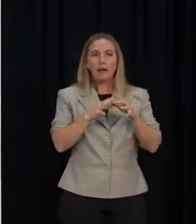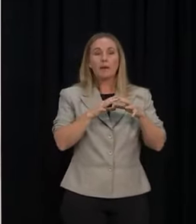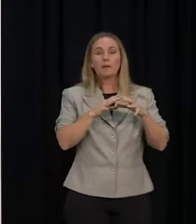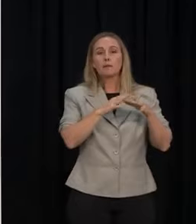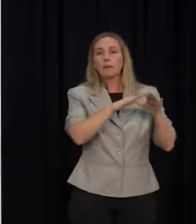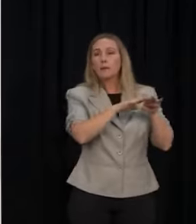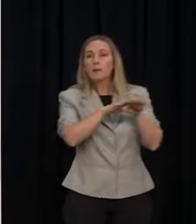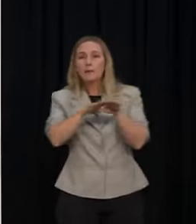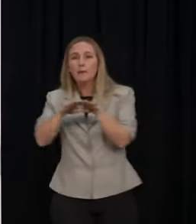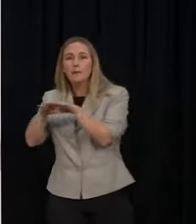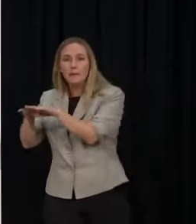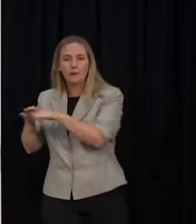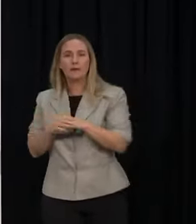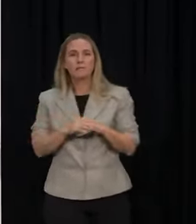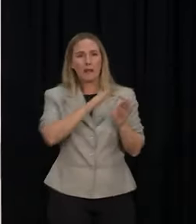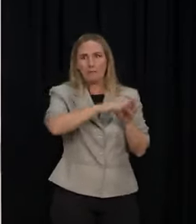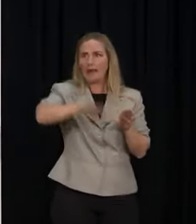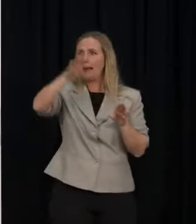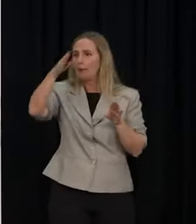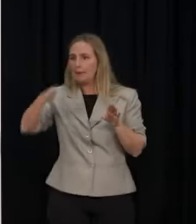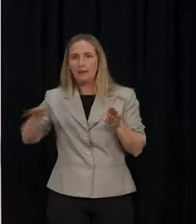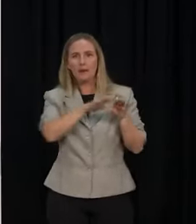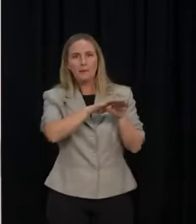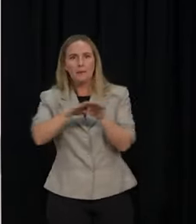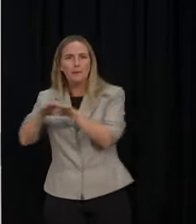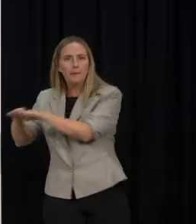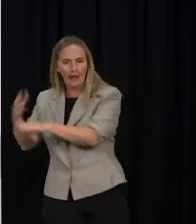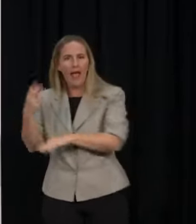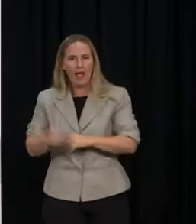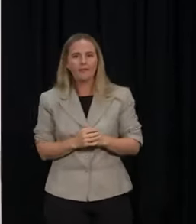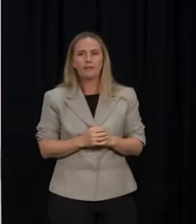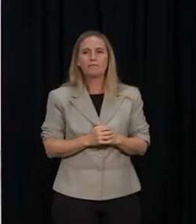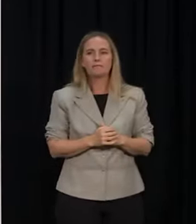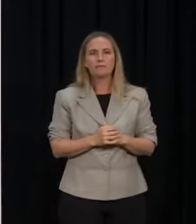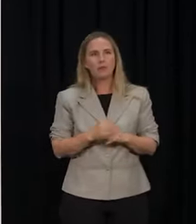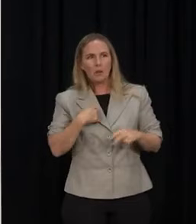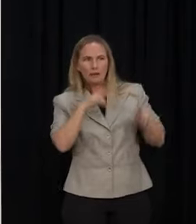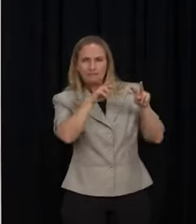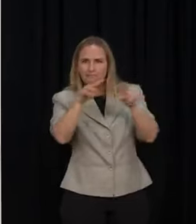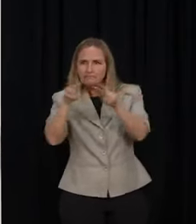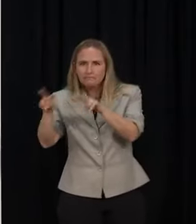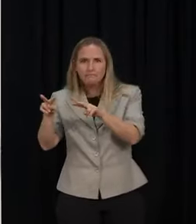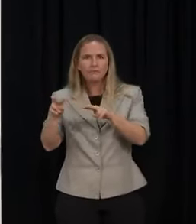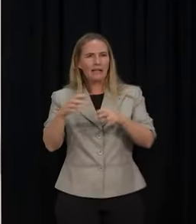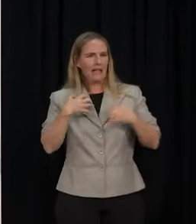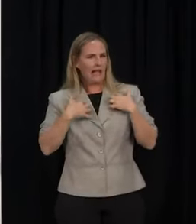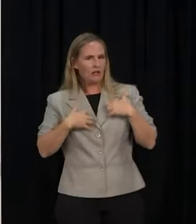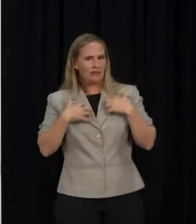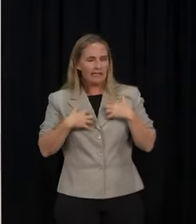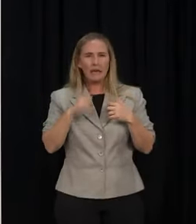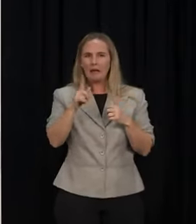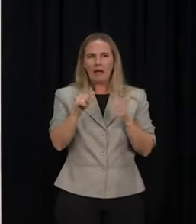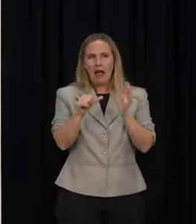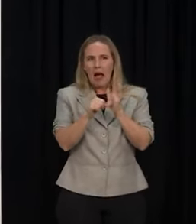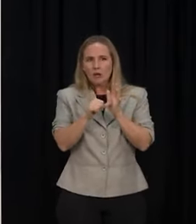particular that has caused those different patterns. Very hard to decipher why the different countries are having different experiences.